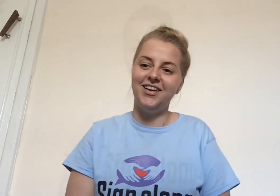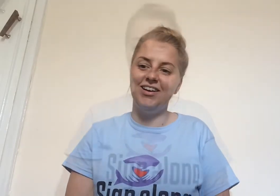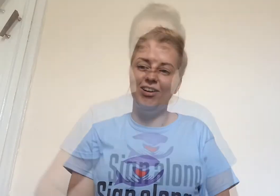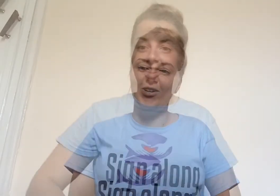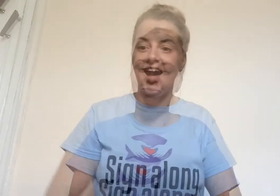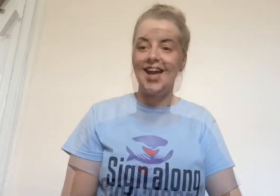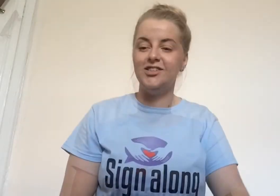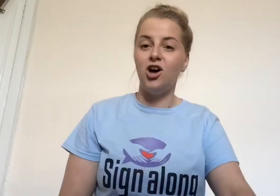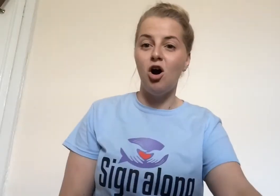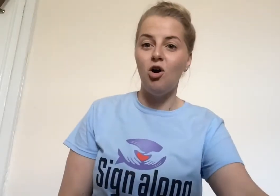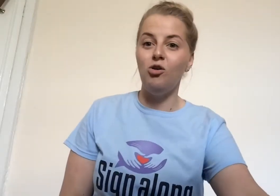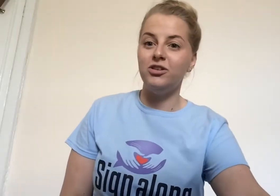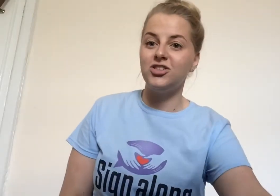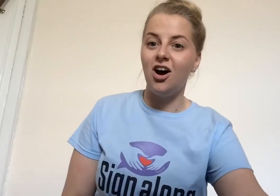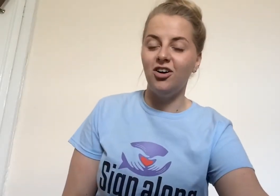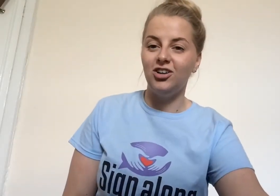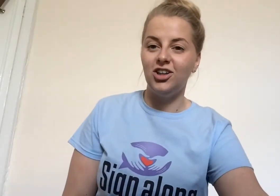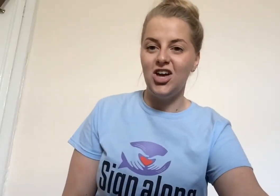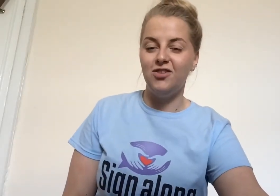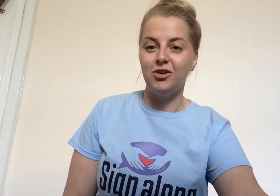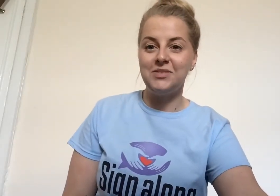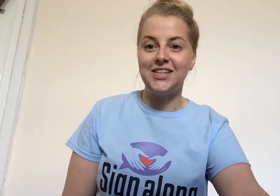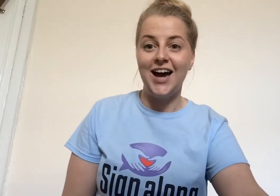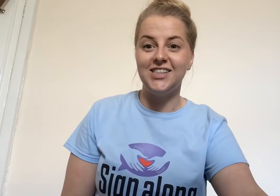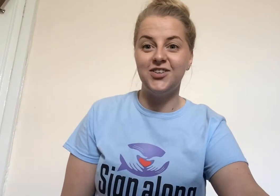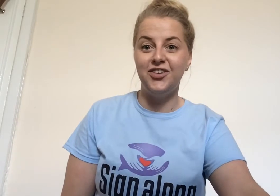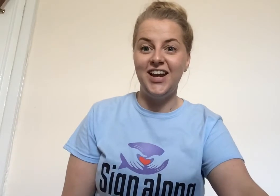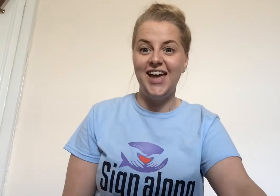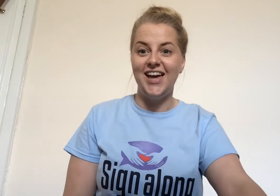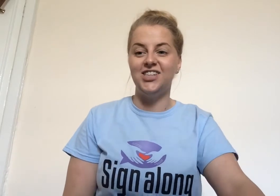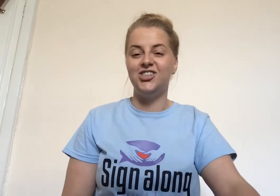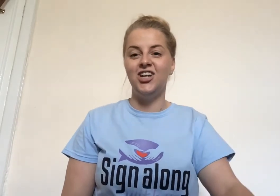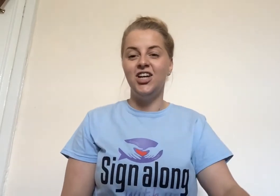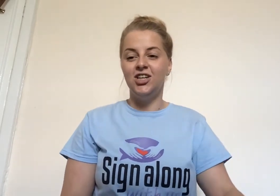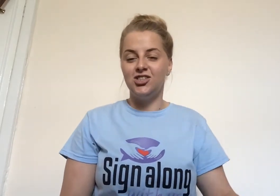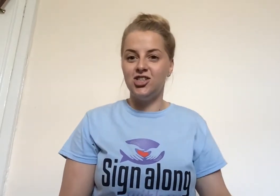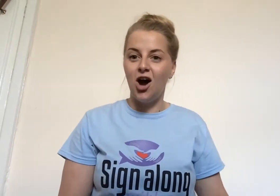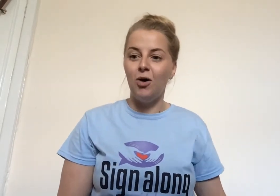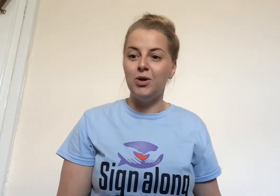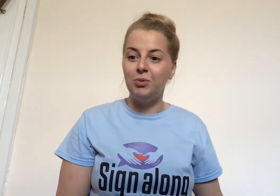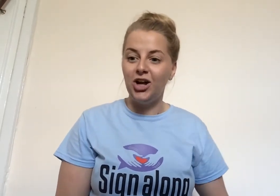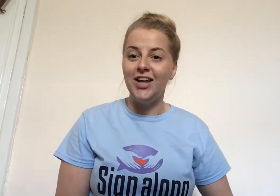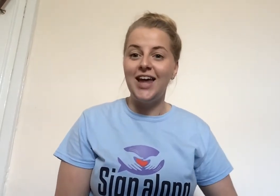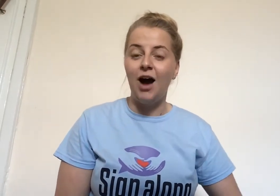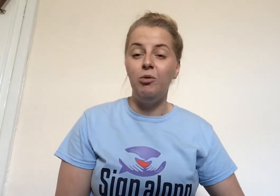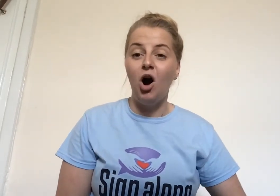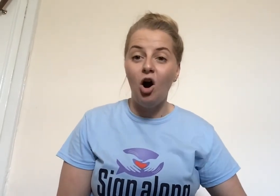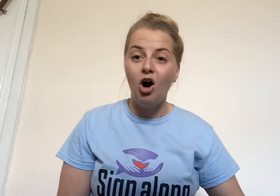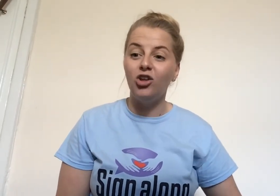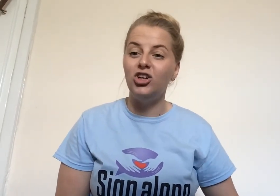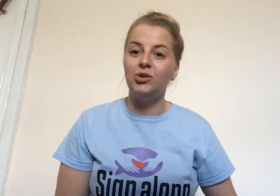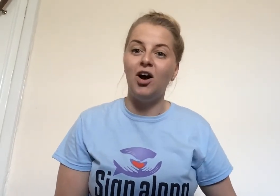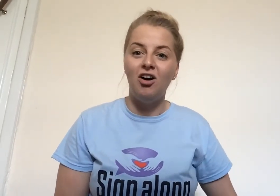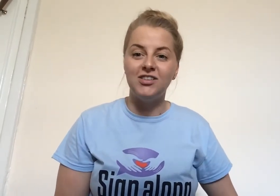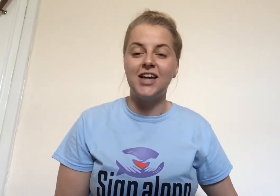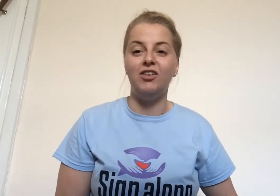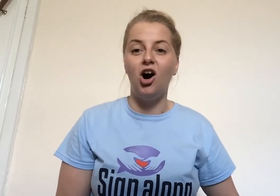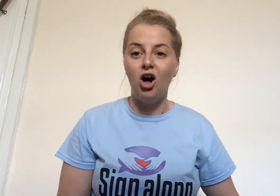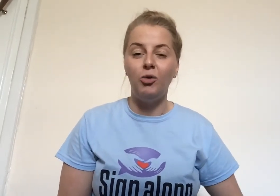And that is the whole song learned from start to finish. So I'm gonna put it on now. We're all gonna do it all together, all the way